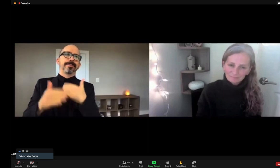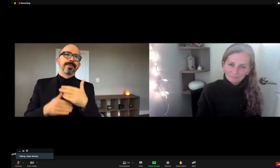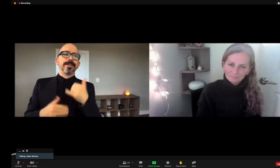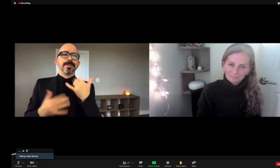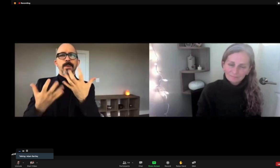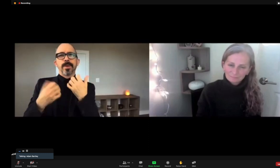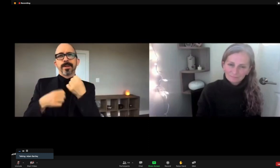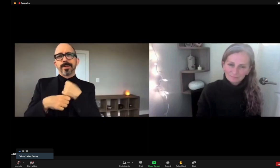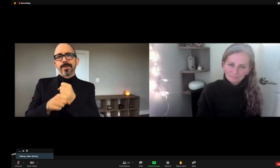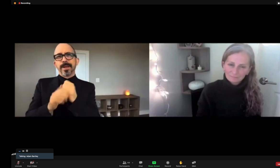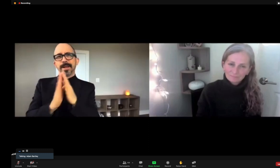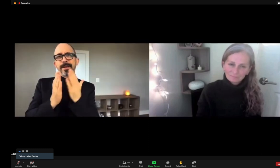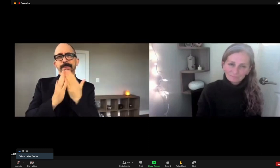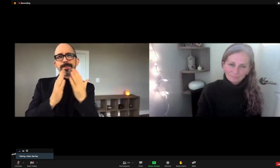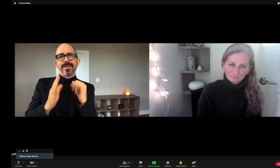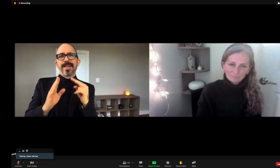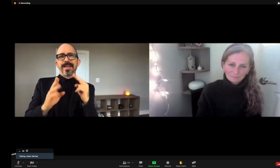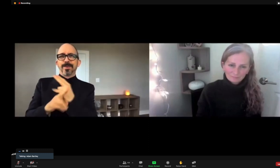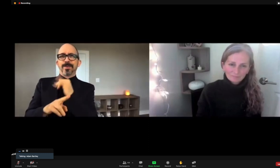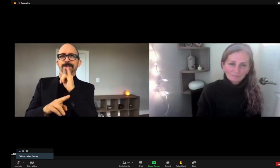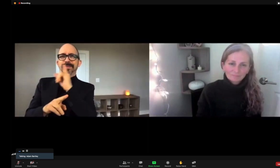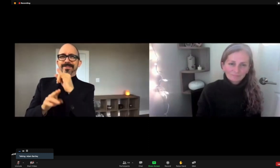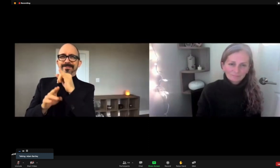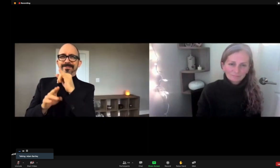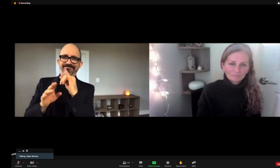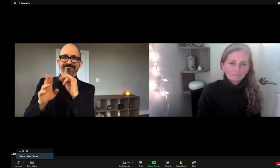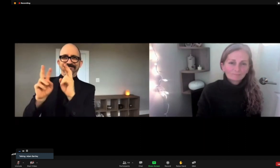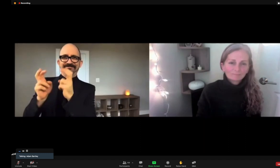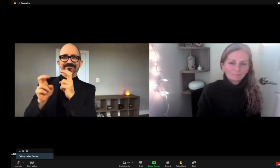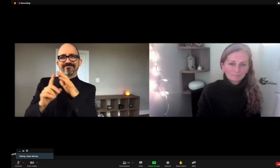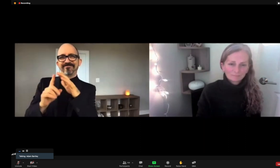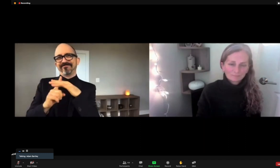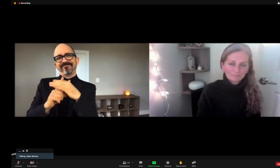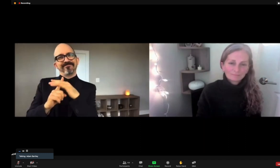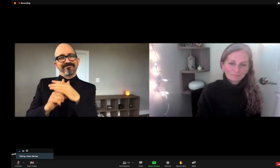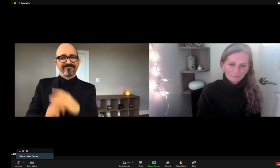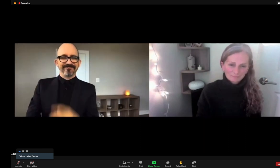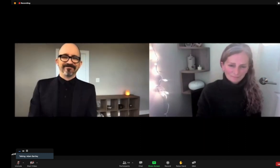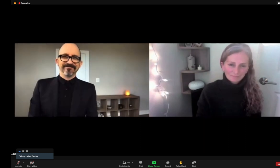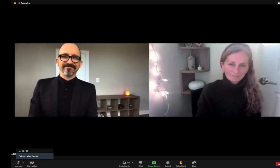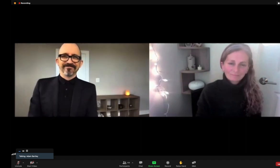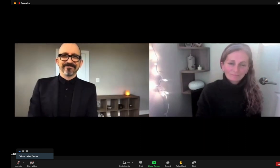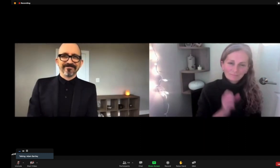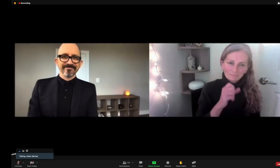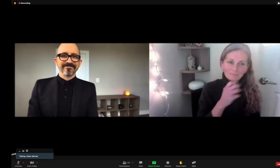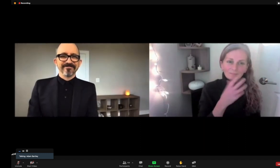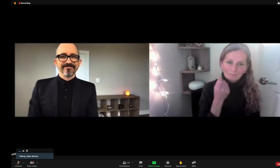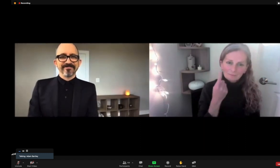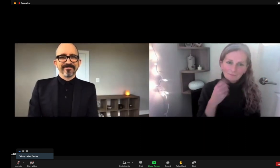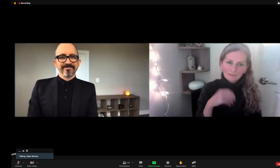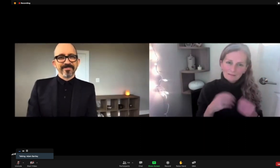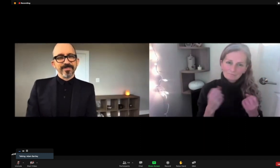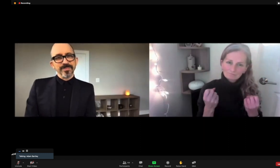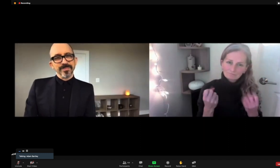finding representation in their media. And now, having these kinds of literature creates a new context for them.